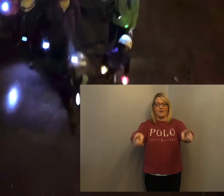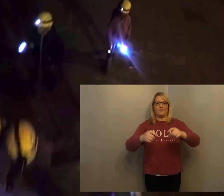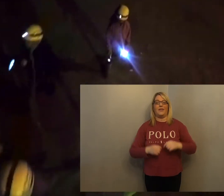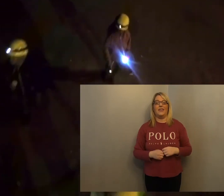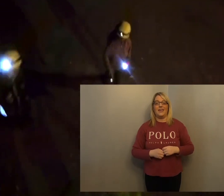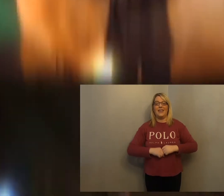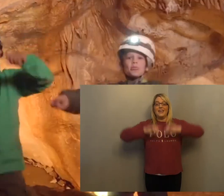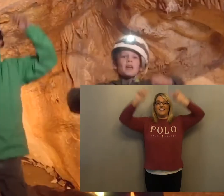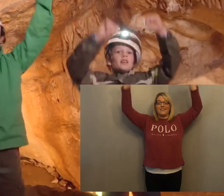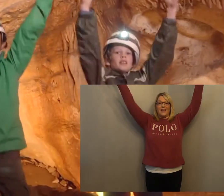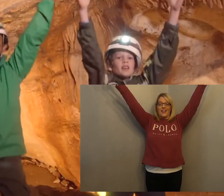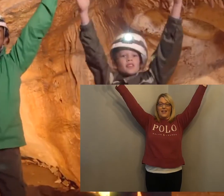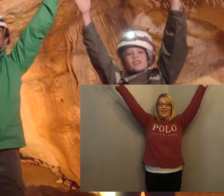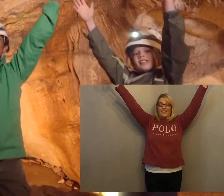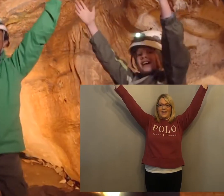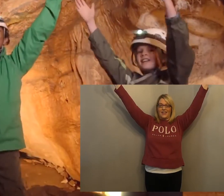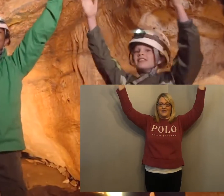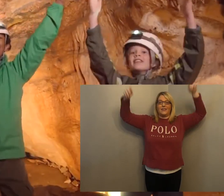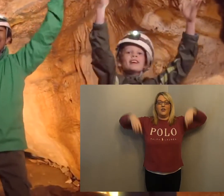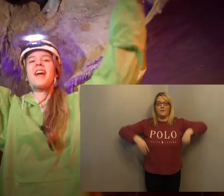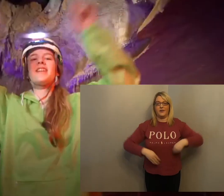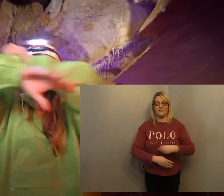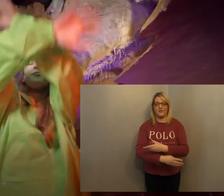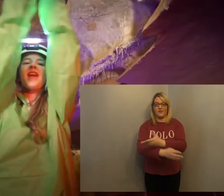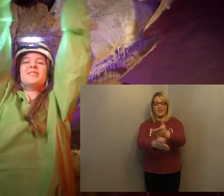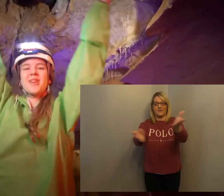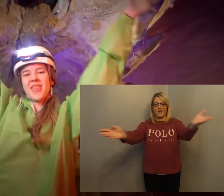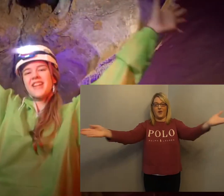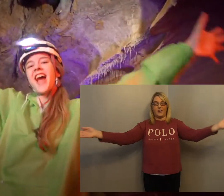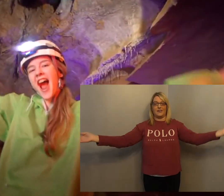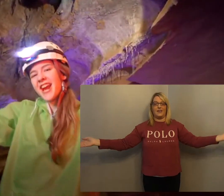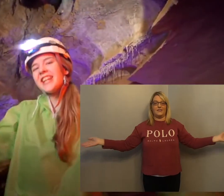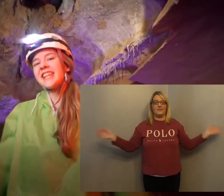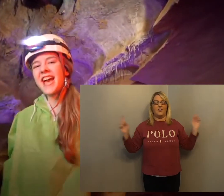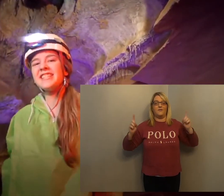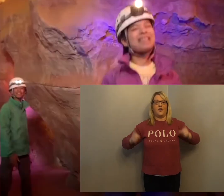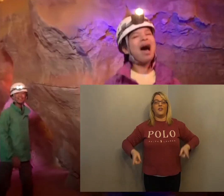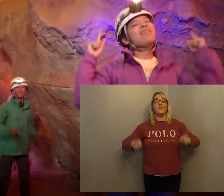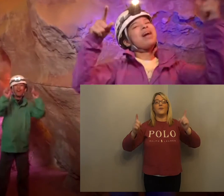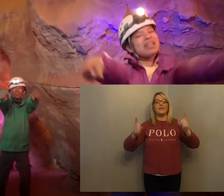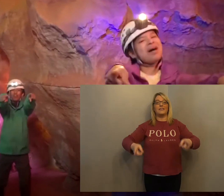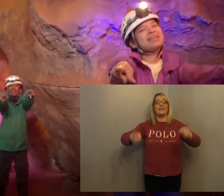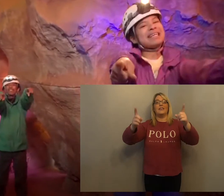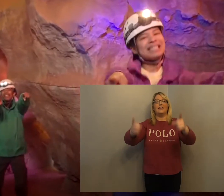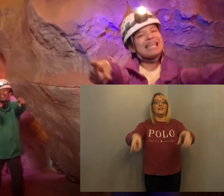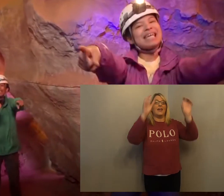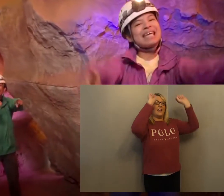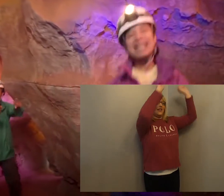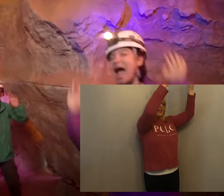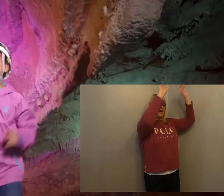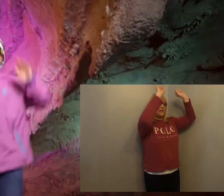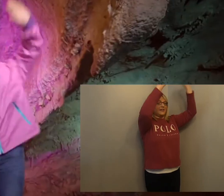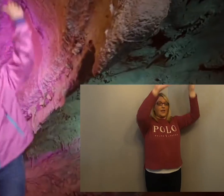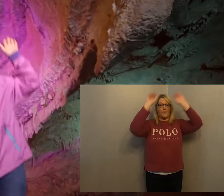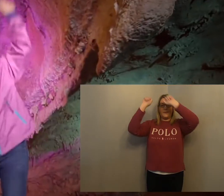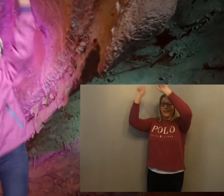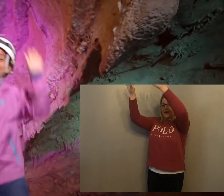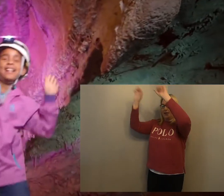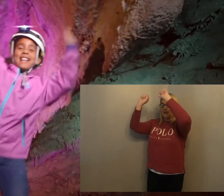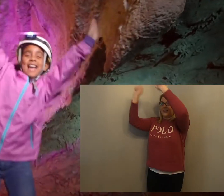He is the light that breaks through the darkness. Follow his lead and light it up, light